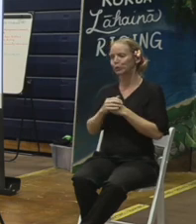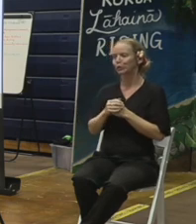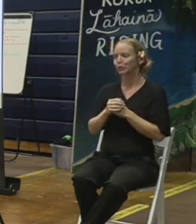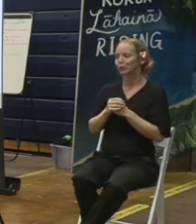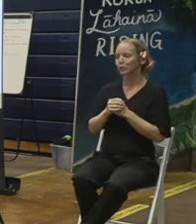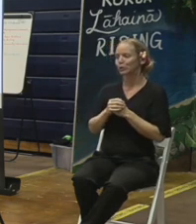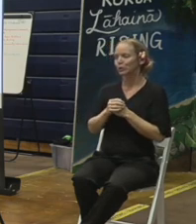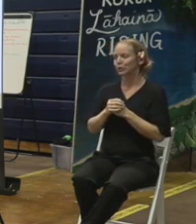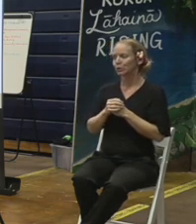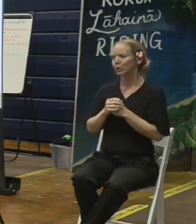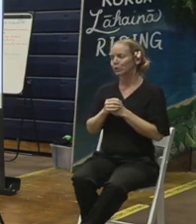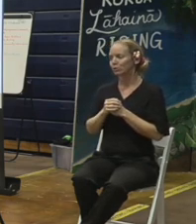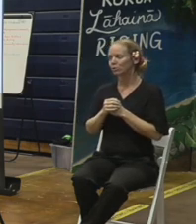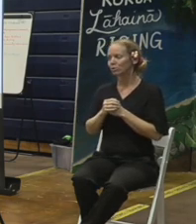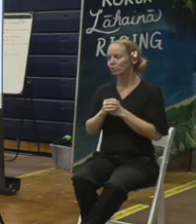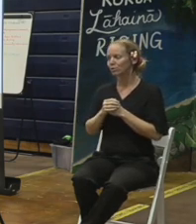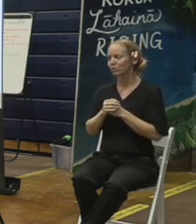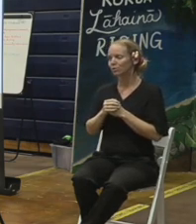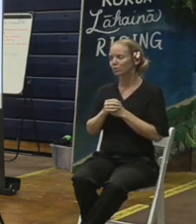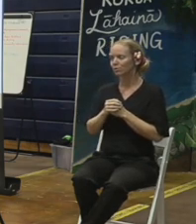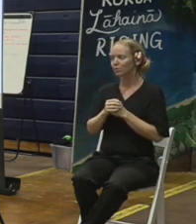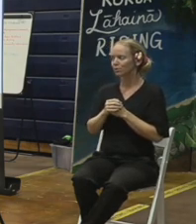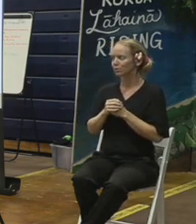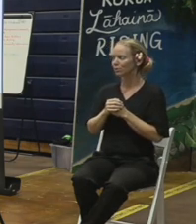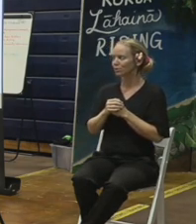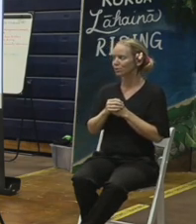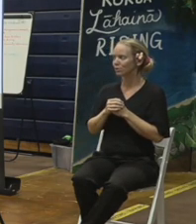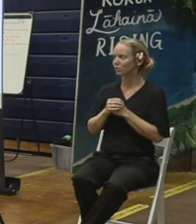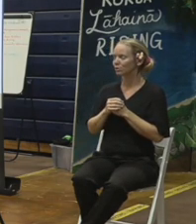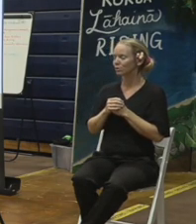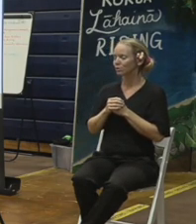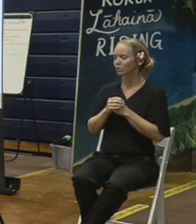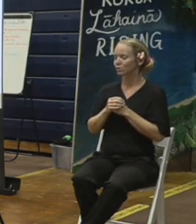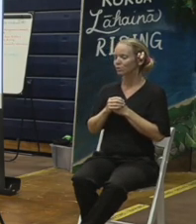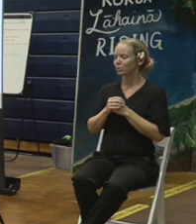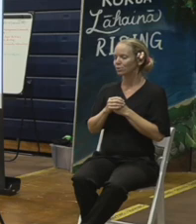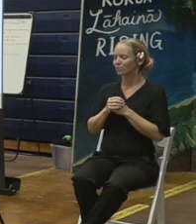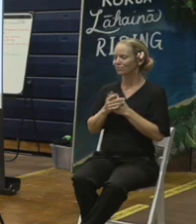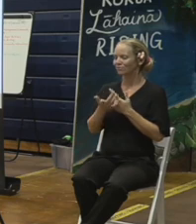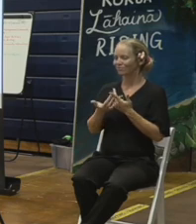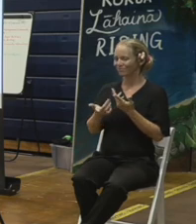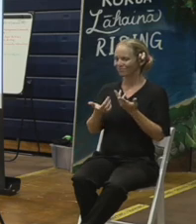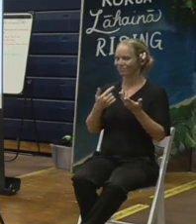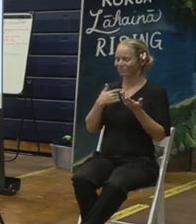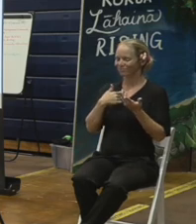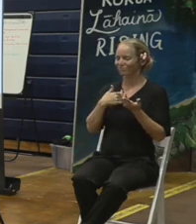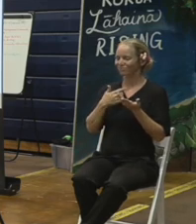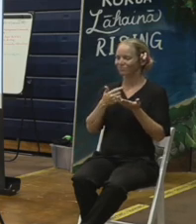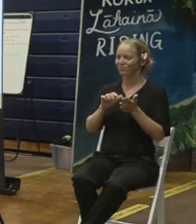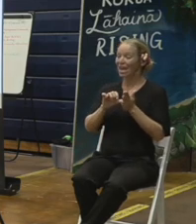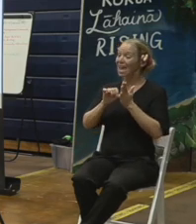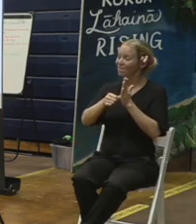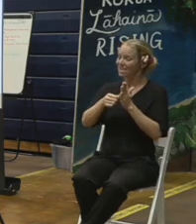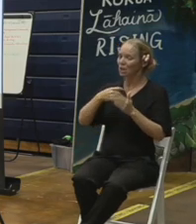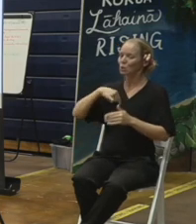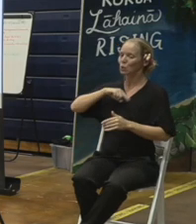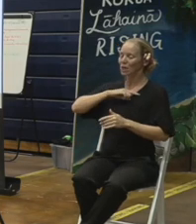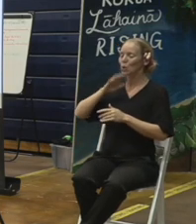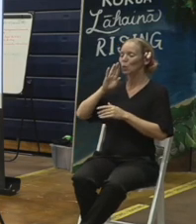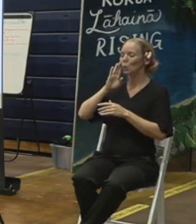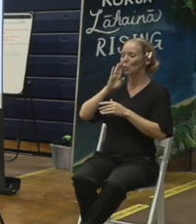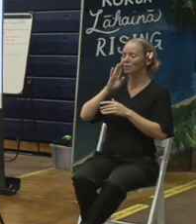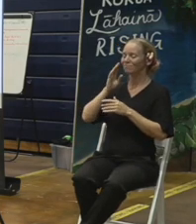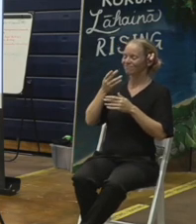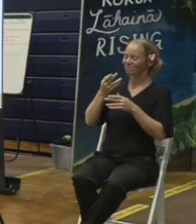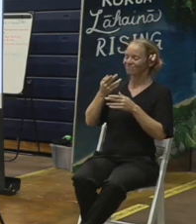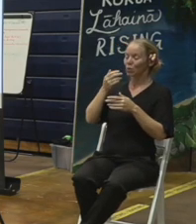emphasize that the Corps of Engineers is tasked with building the temporary debris storage site. Emphasis on the